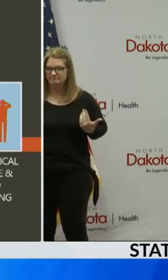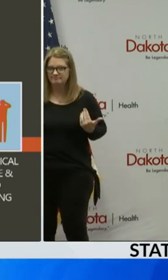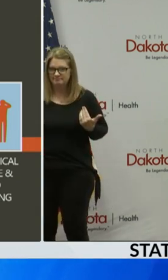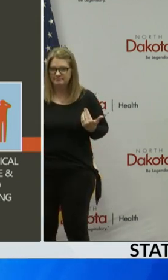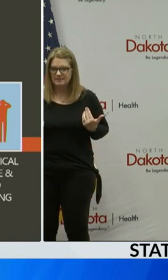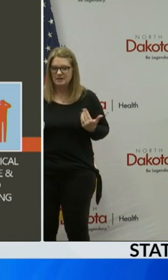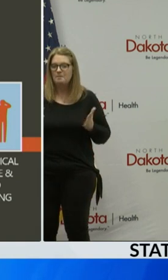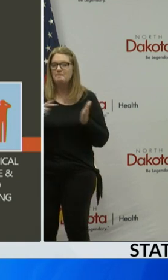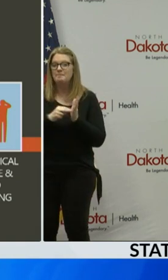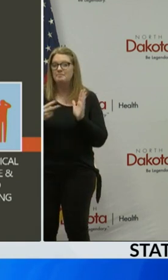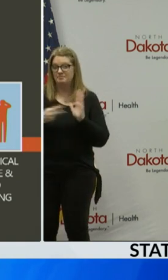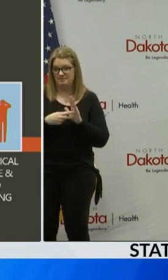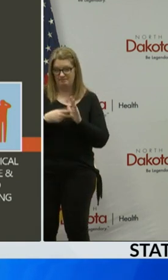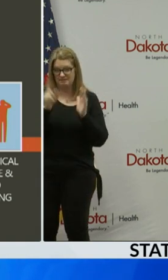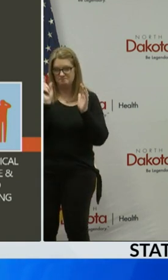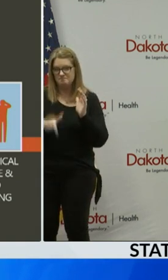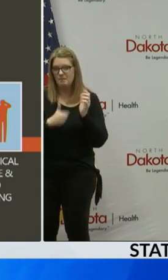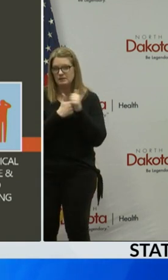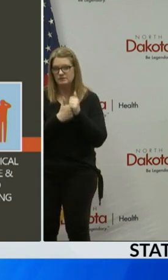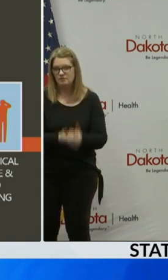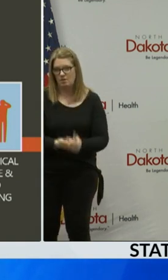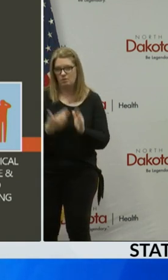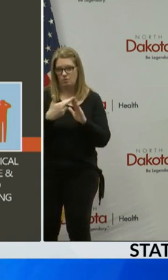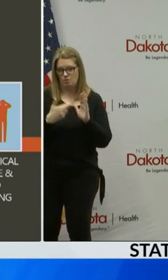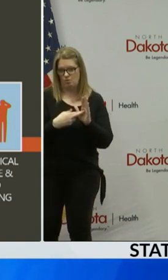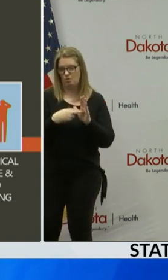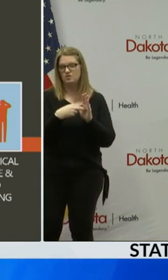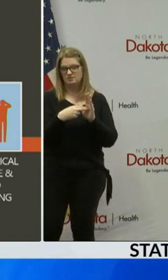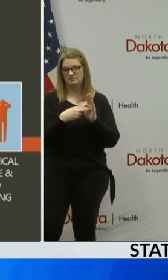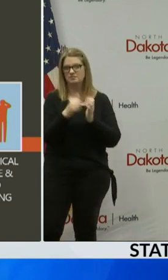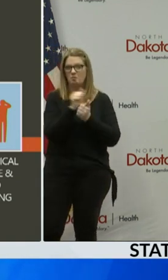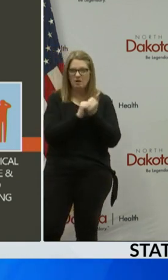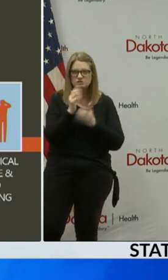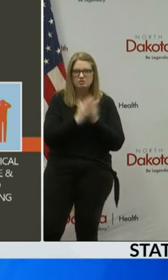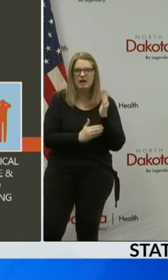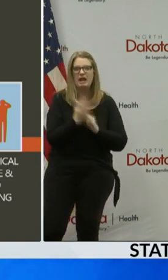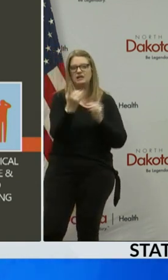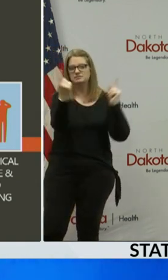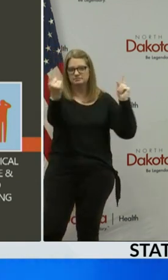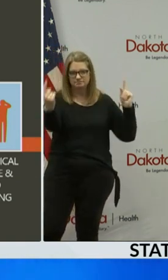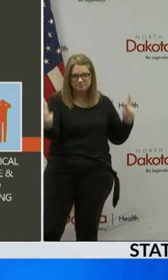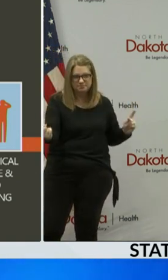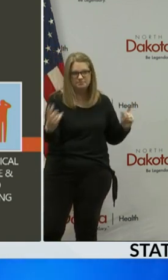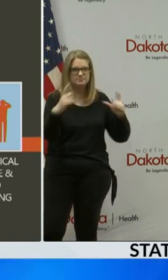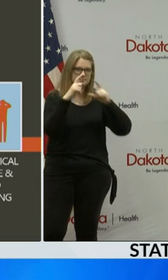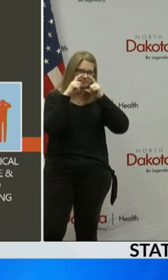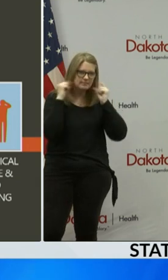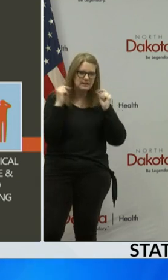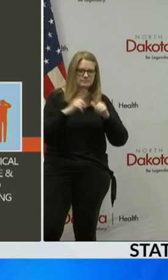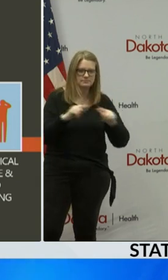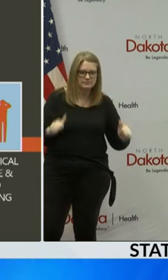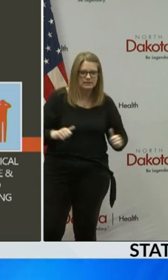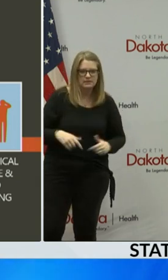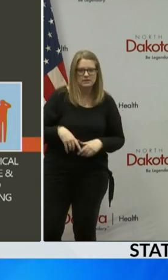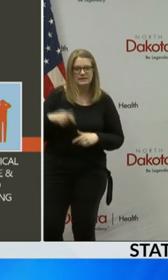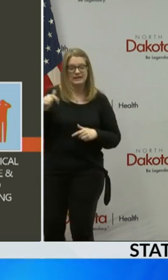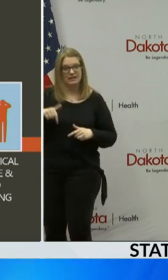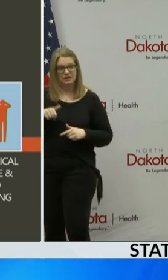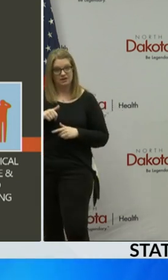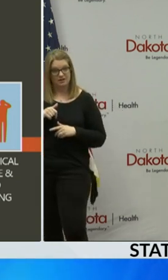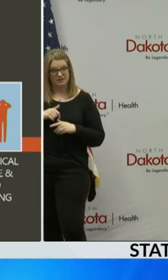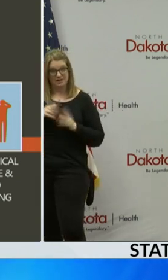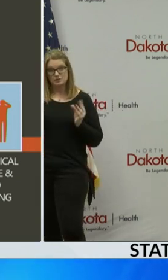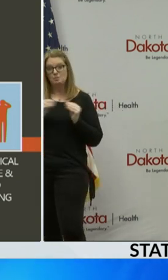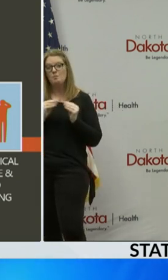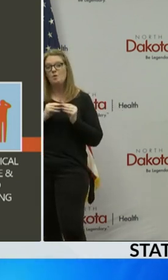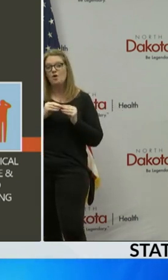all the more important to follow these rules right now because we know there are more active cases in North Dakota now than